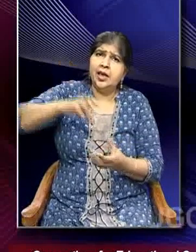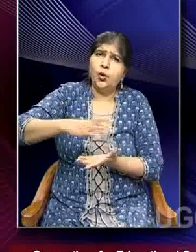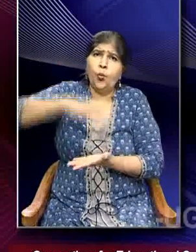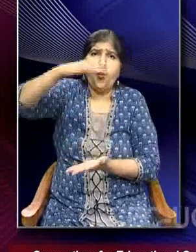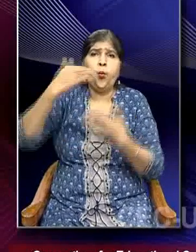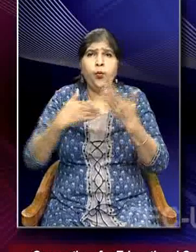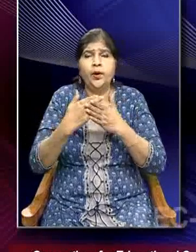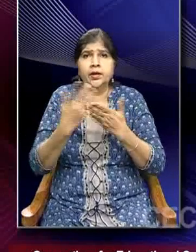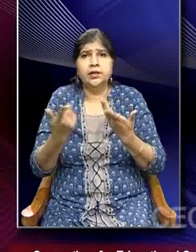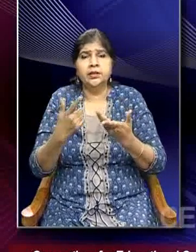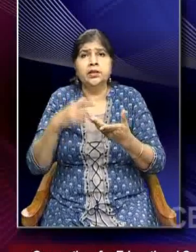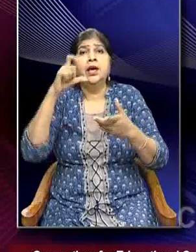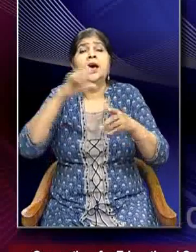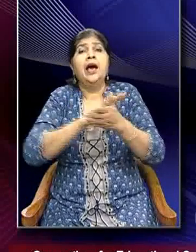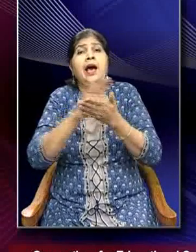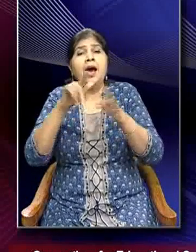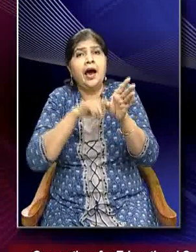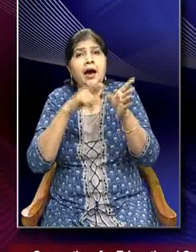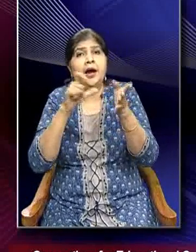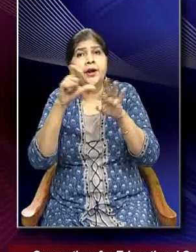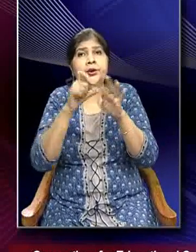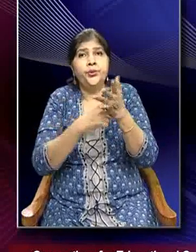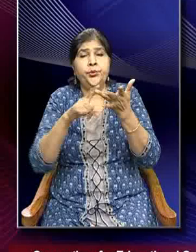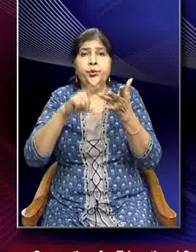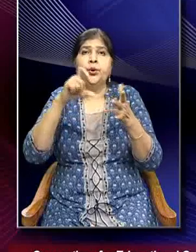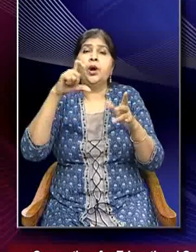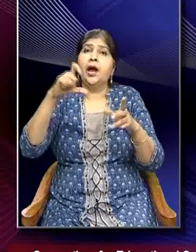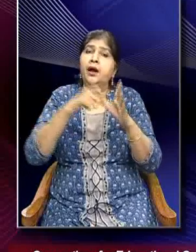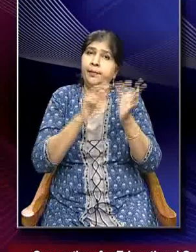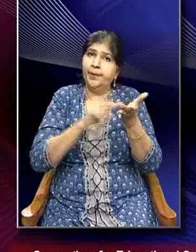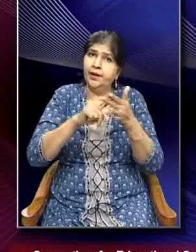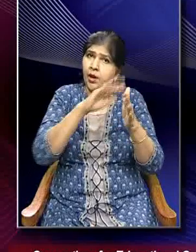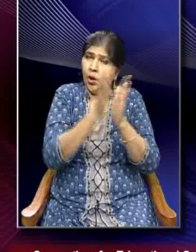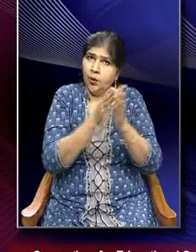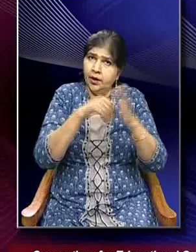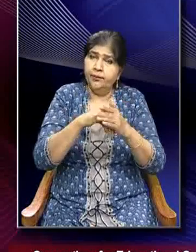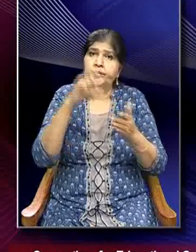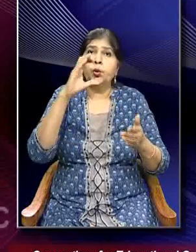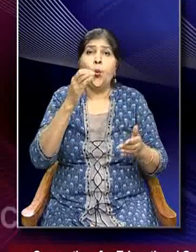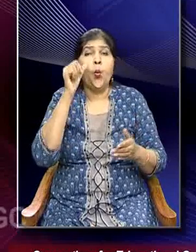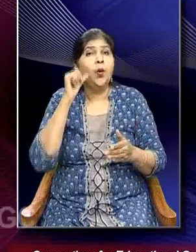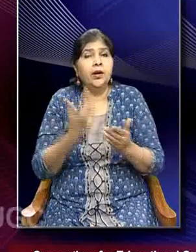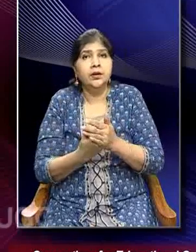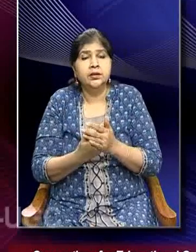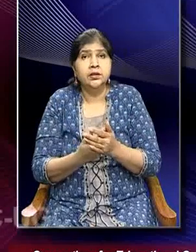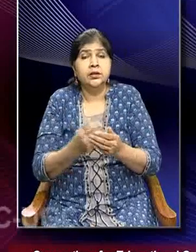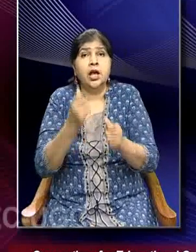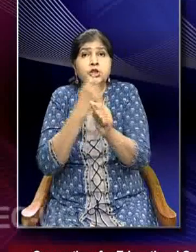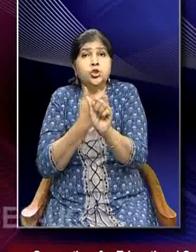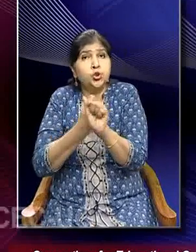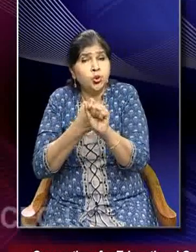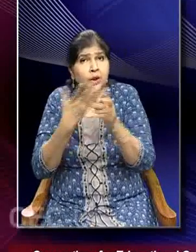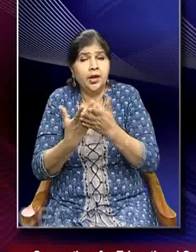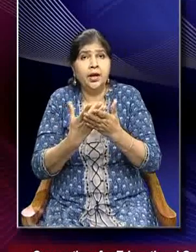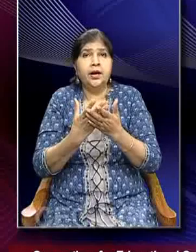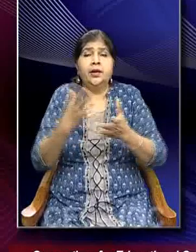hydrocarbons, that is hydrogen and carbon compounds. Coal, that is a solid carbon